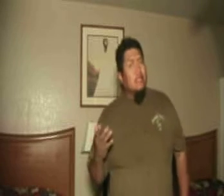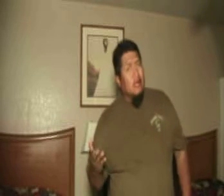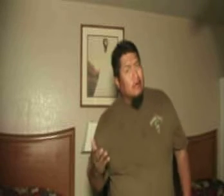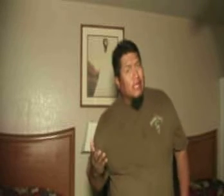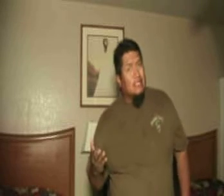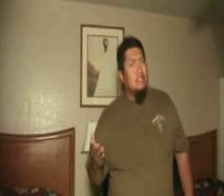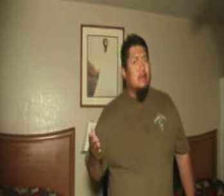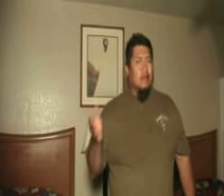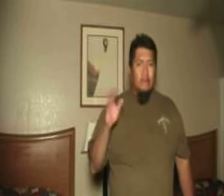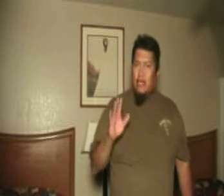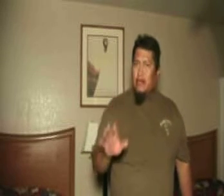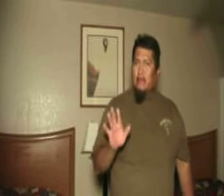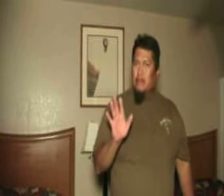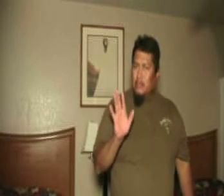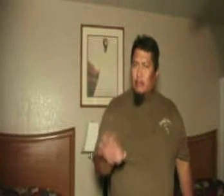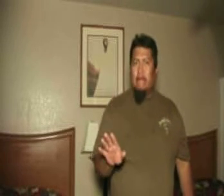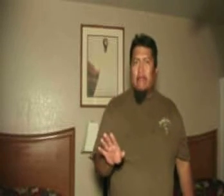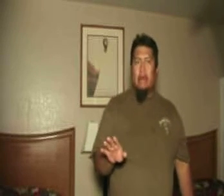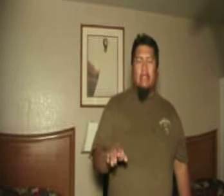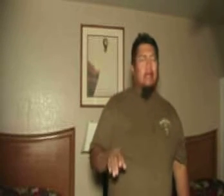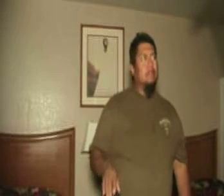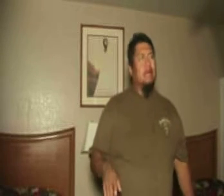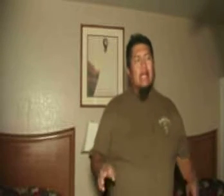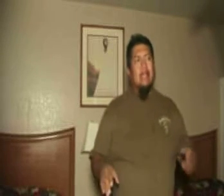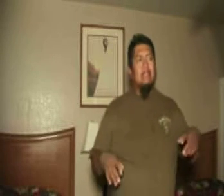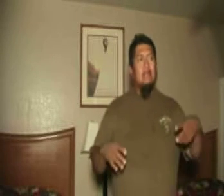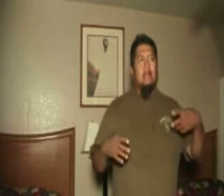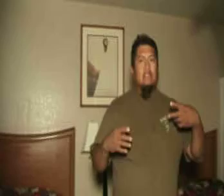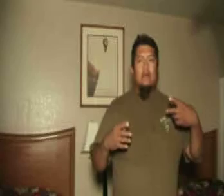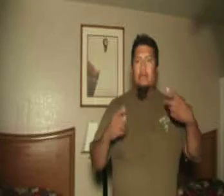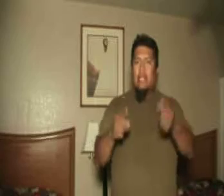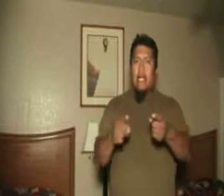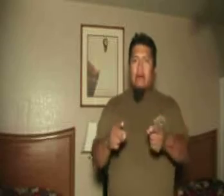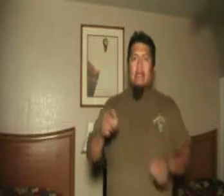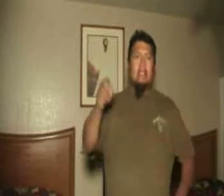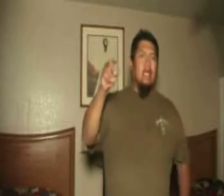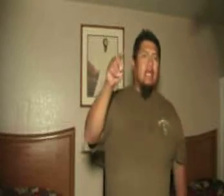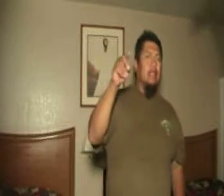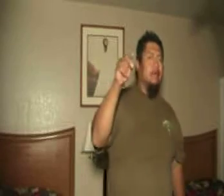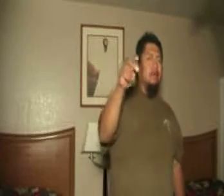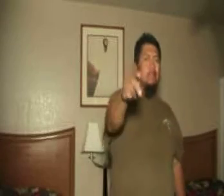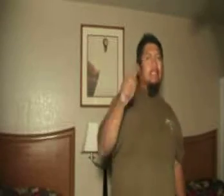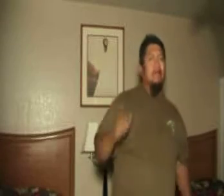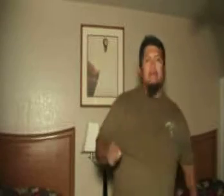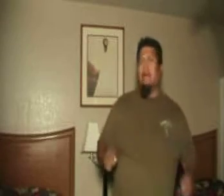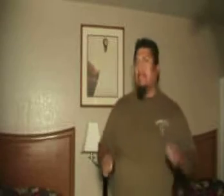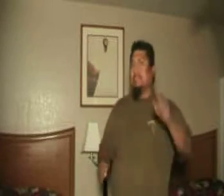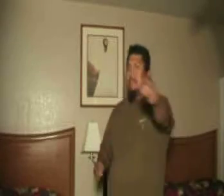adult oriented so you you know don't be offended by the language or the acts so check it out once and you'll see what it is